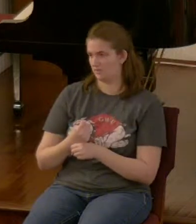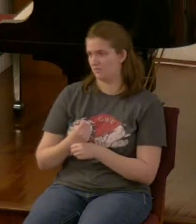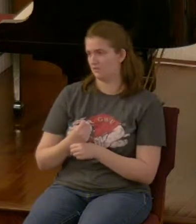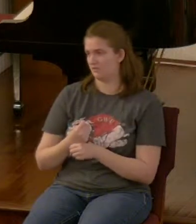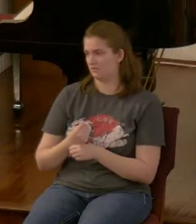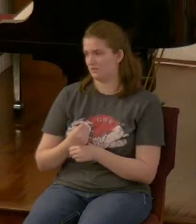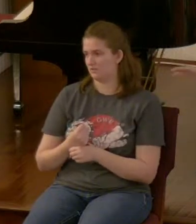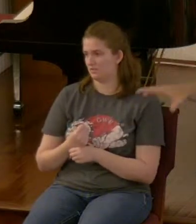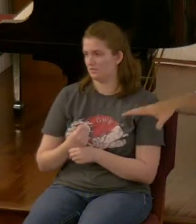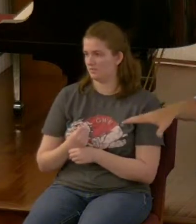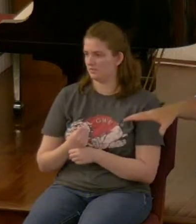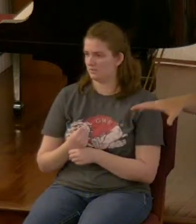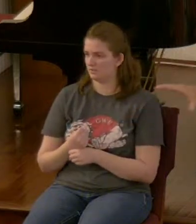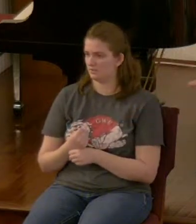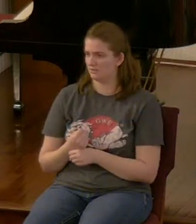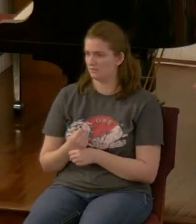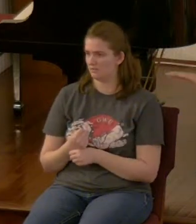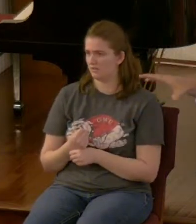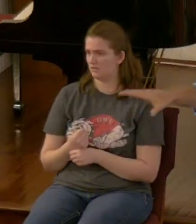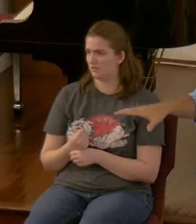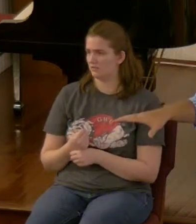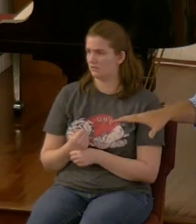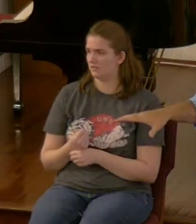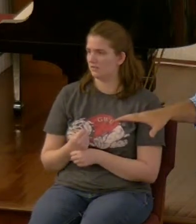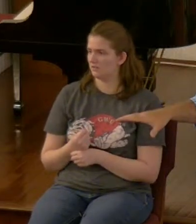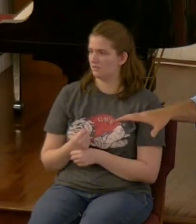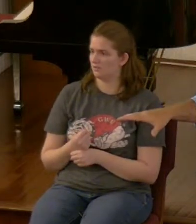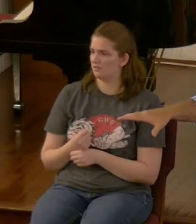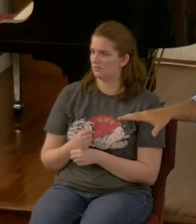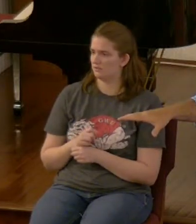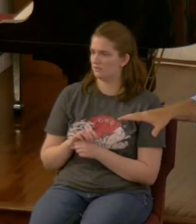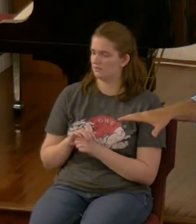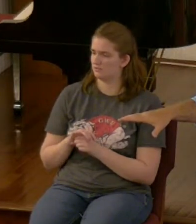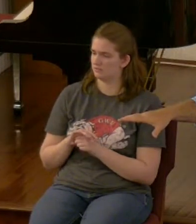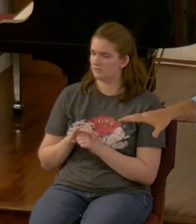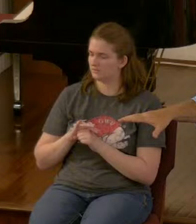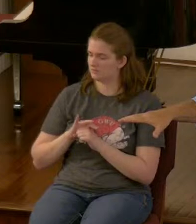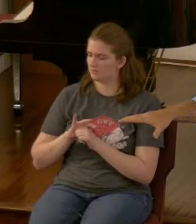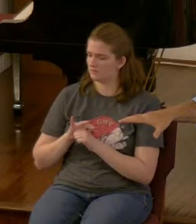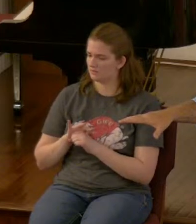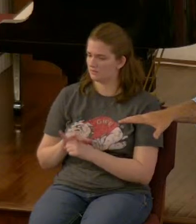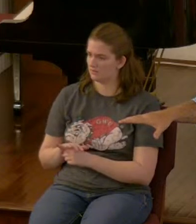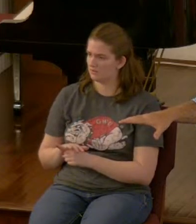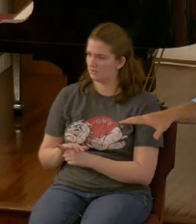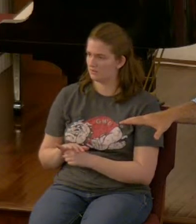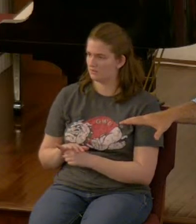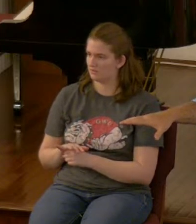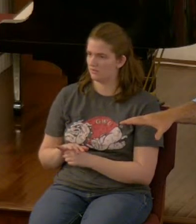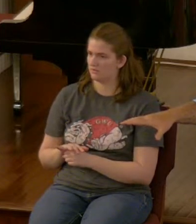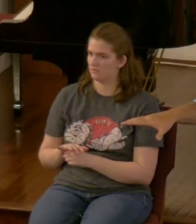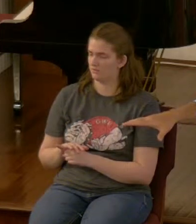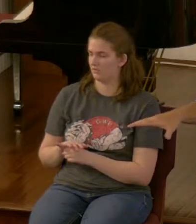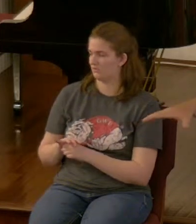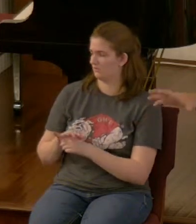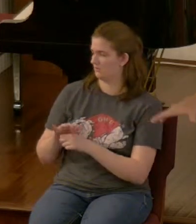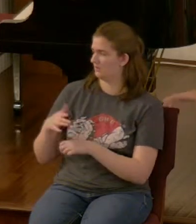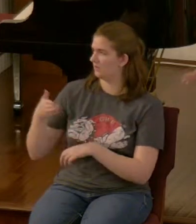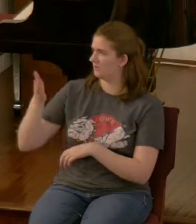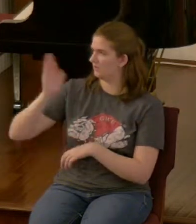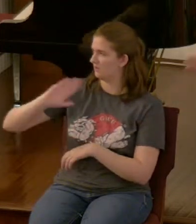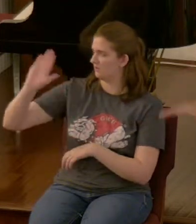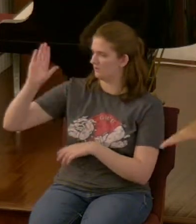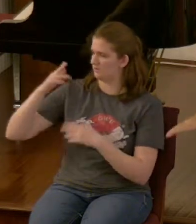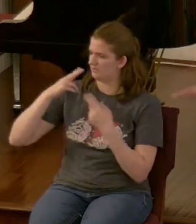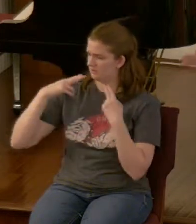years where the pressure is going to be put on the saints of God to the point